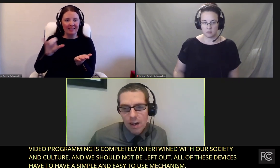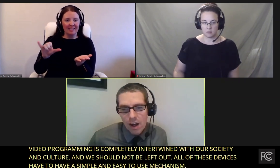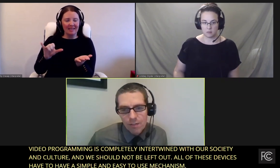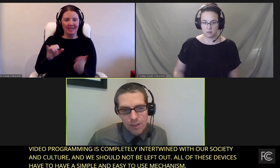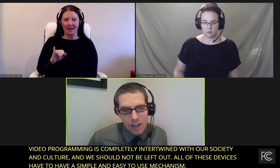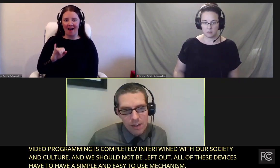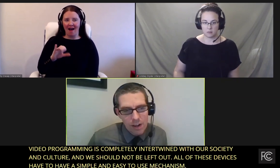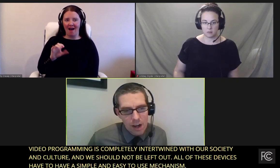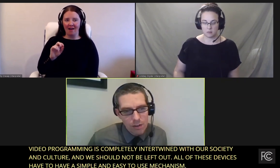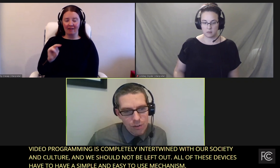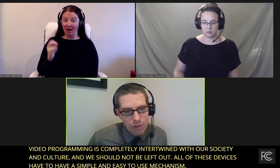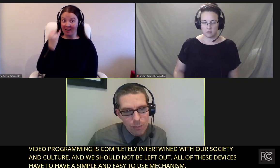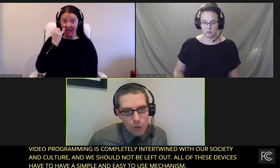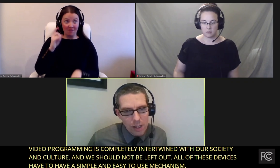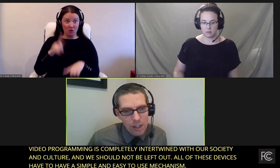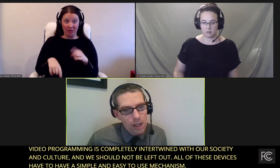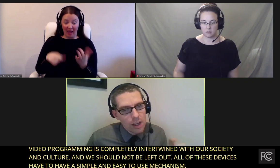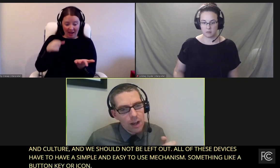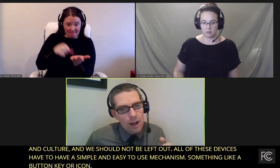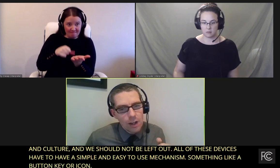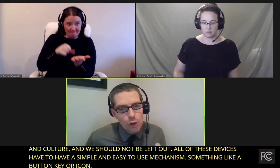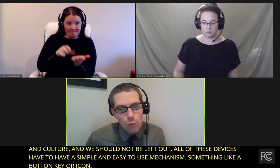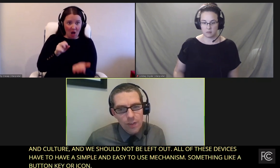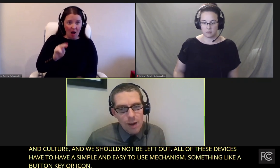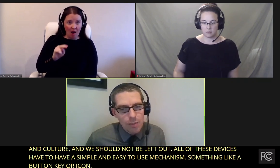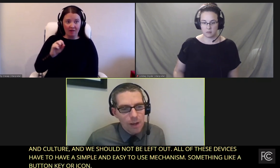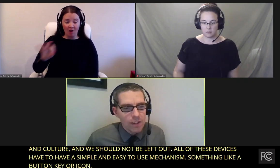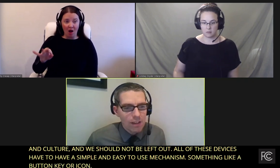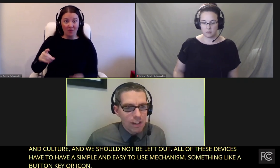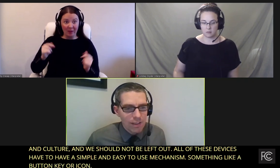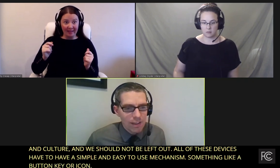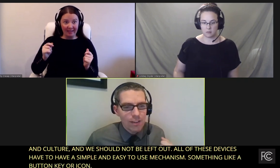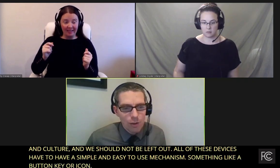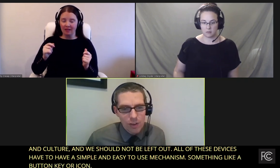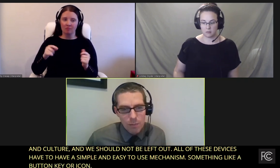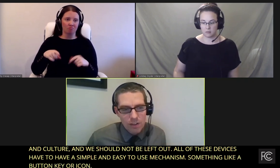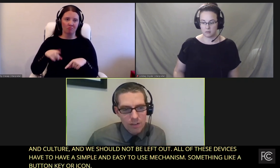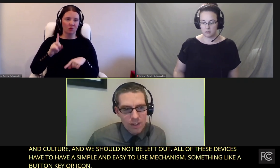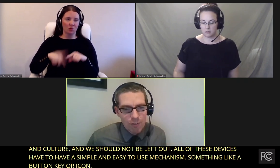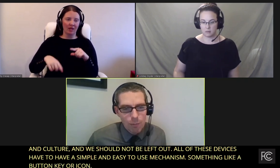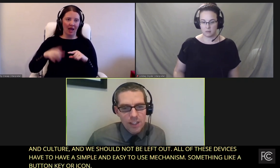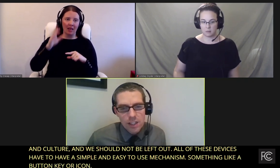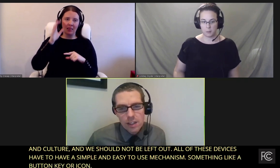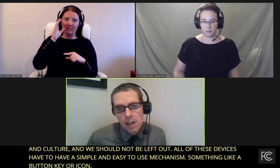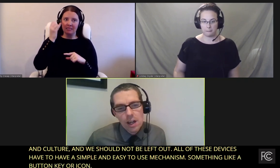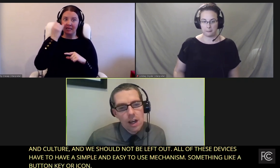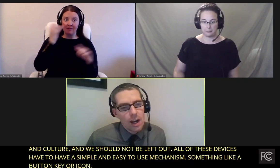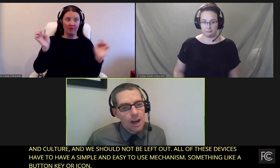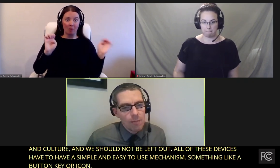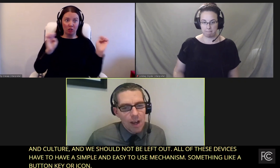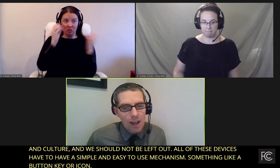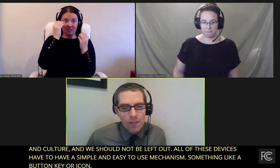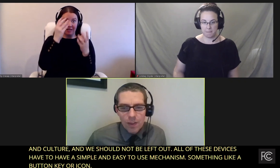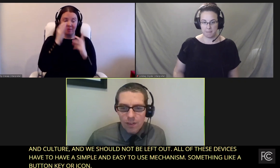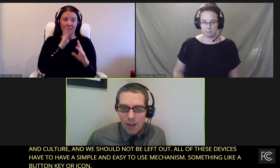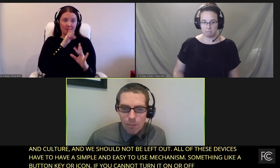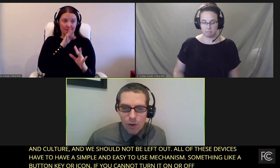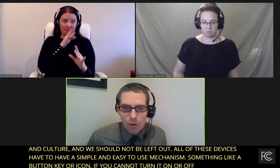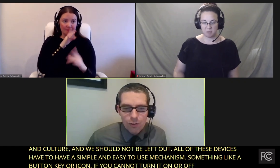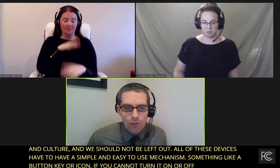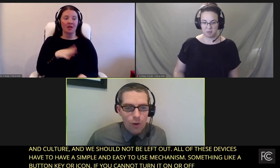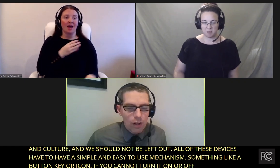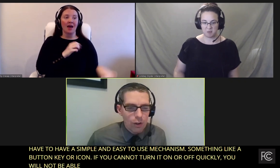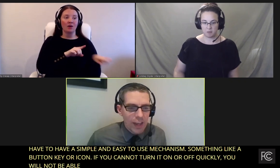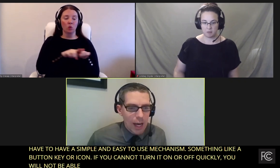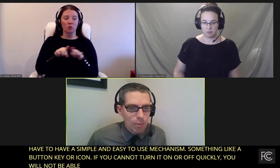can't turn on and off the secondary audio stream quickly, you will not be able to listen to the emergency information. And the